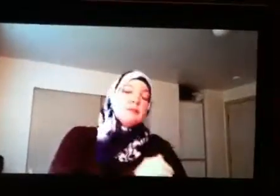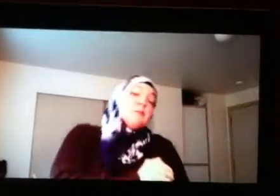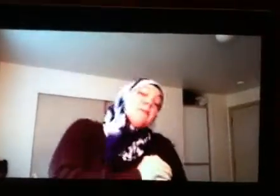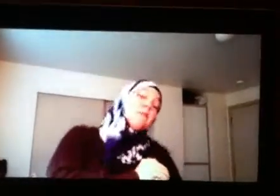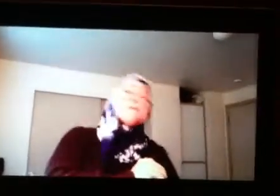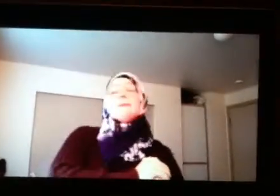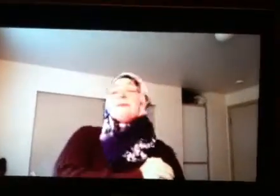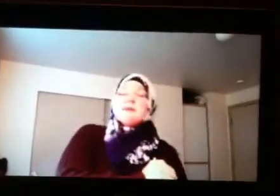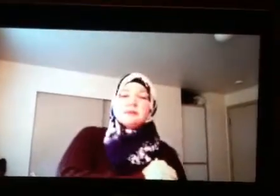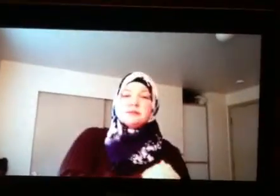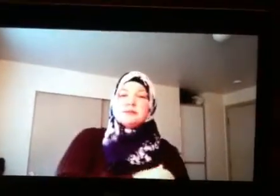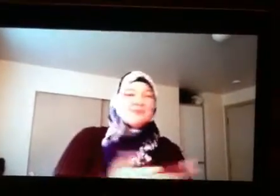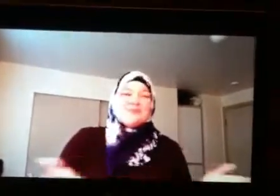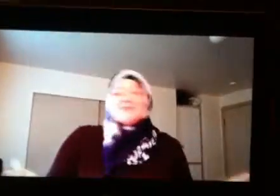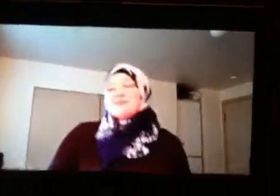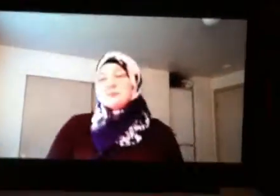Beautiful people you can be friends with.